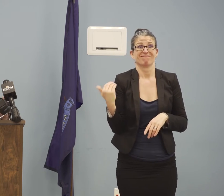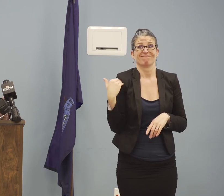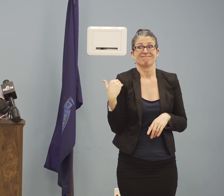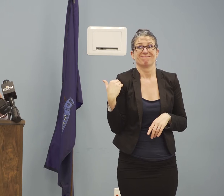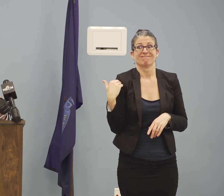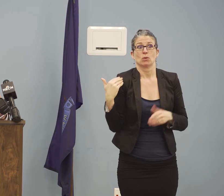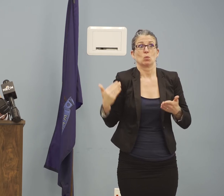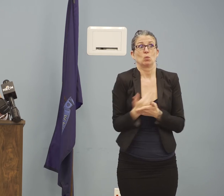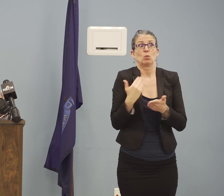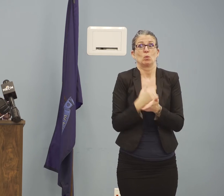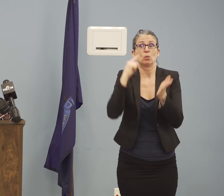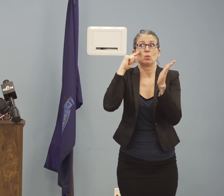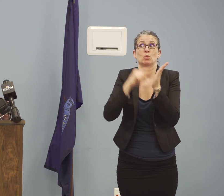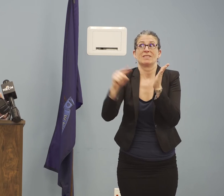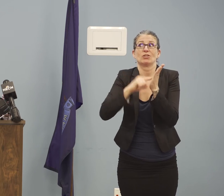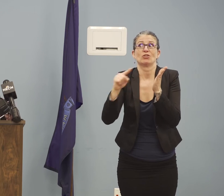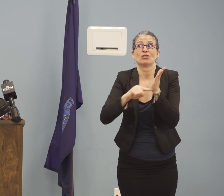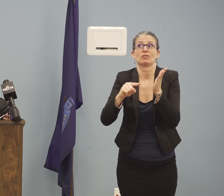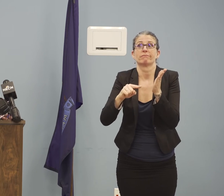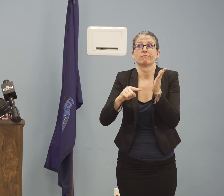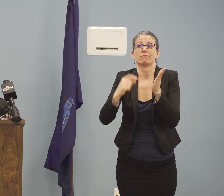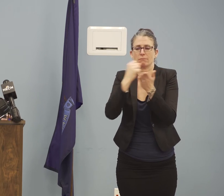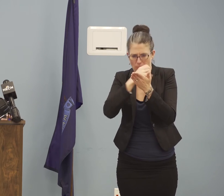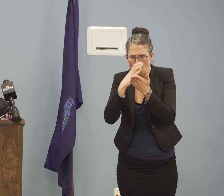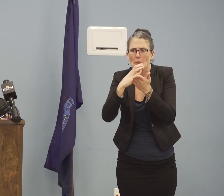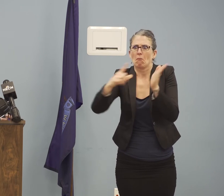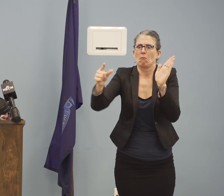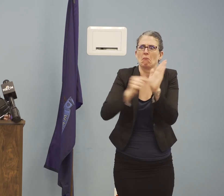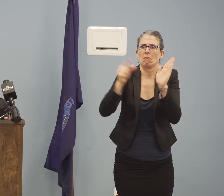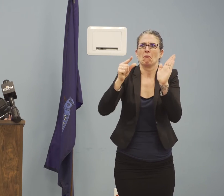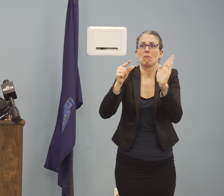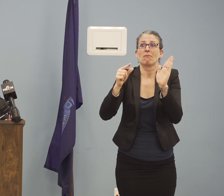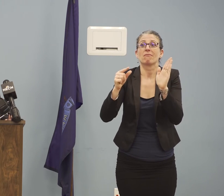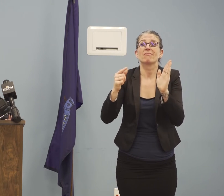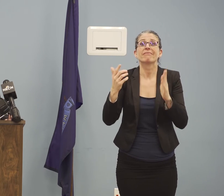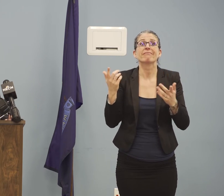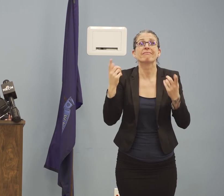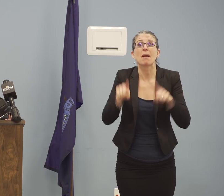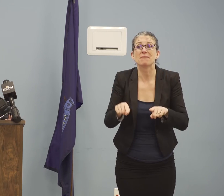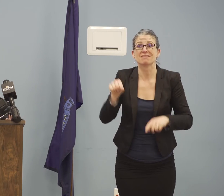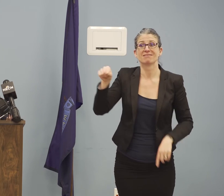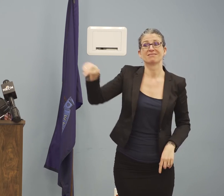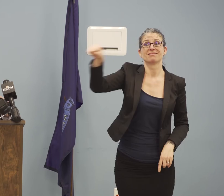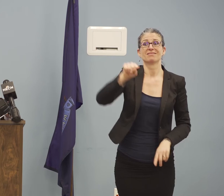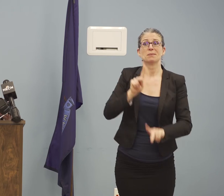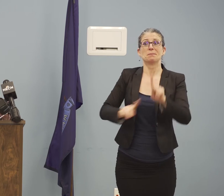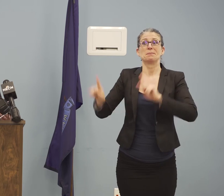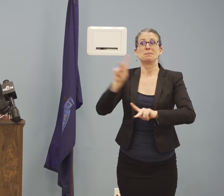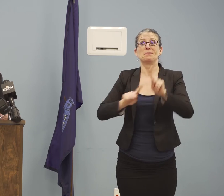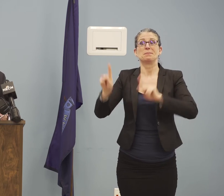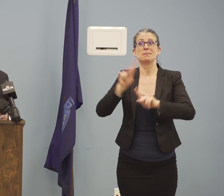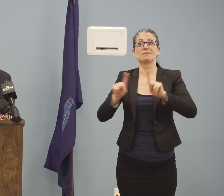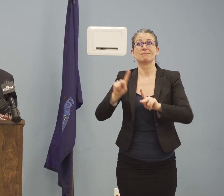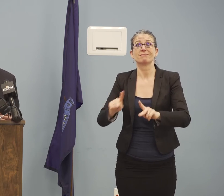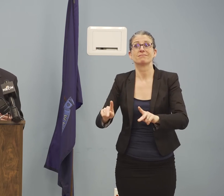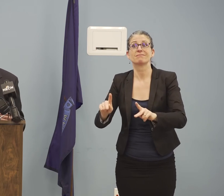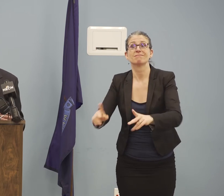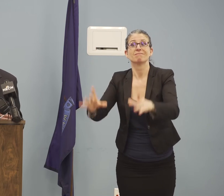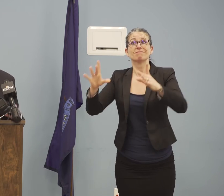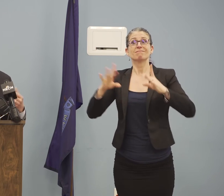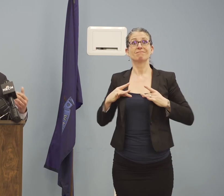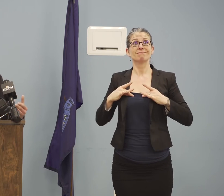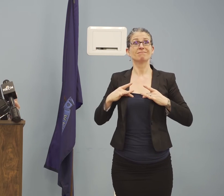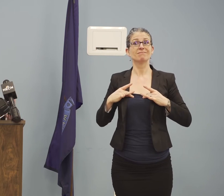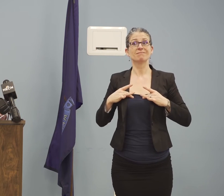concern about the fact that individuals who don't yet have the disease can spread the disease. We talked about a couple of days ago